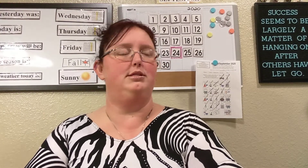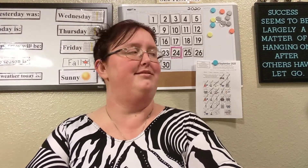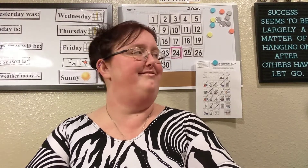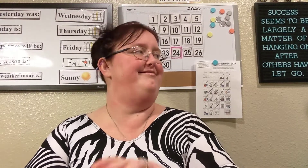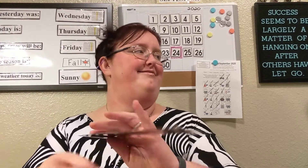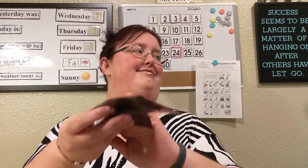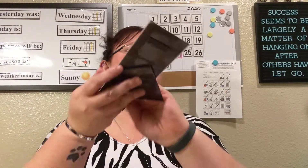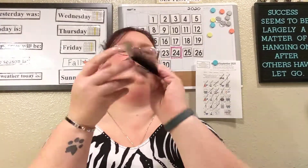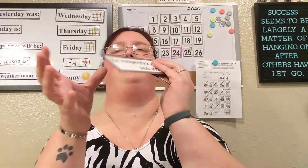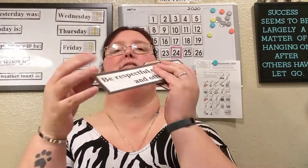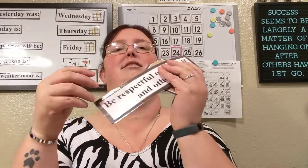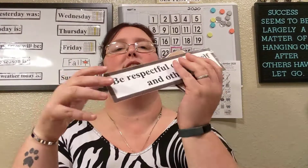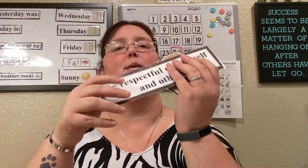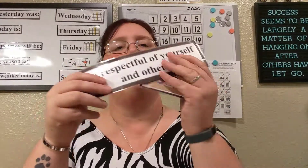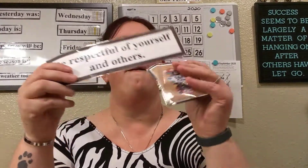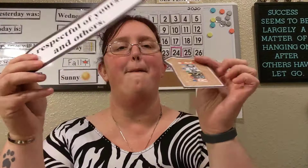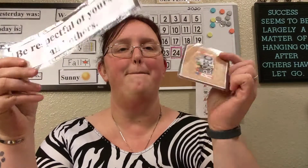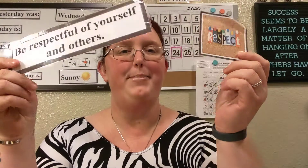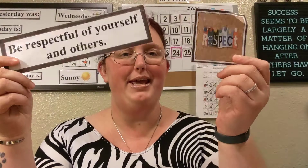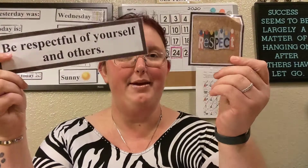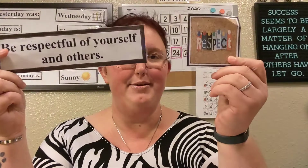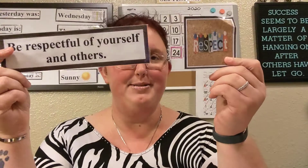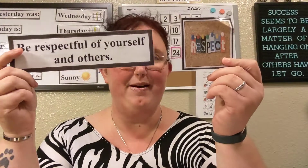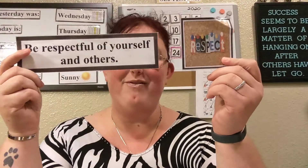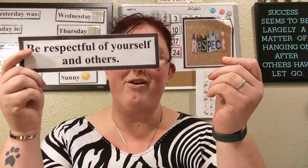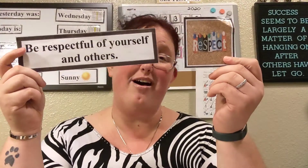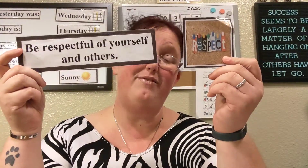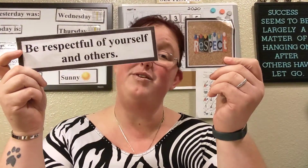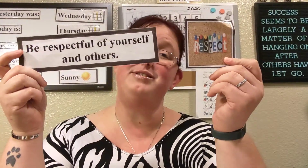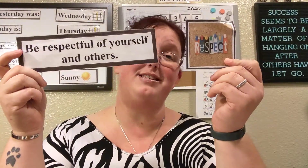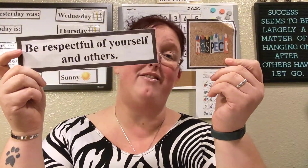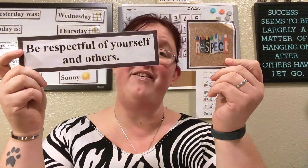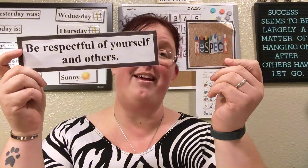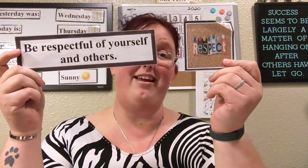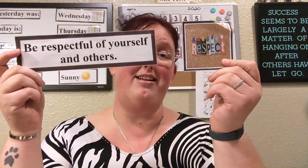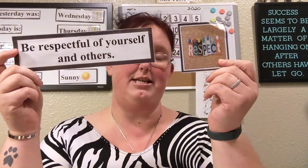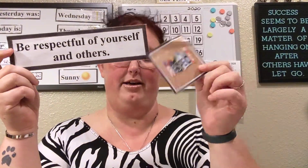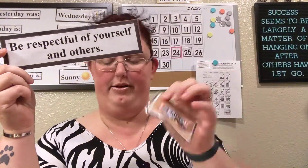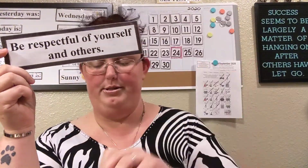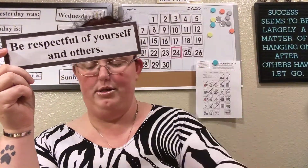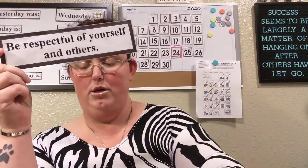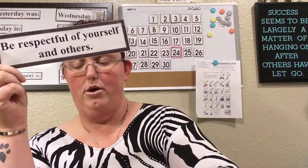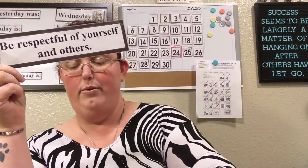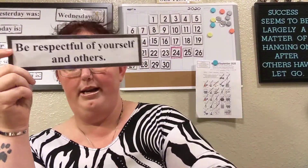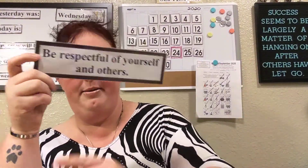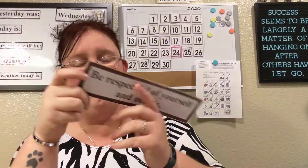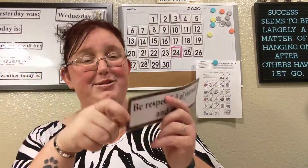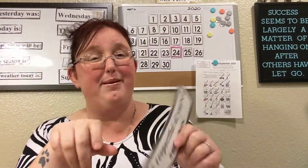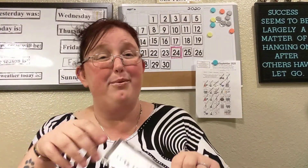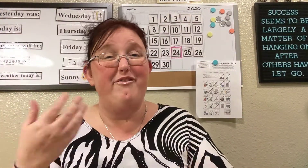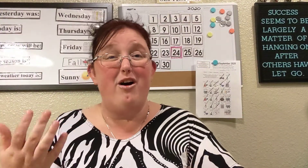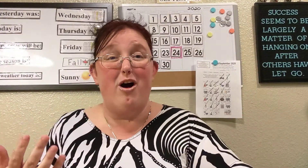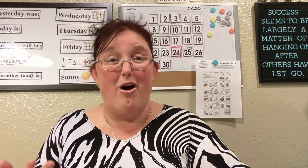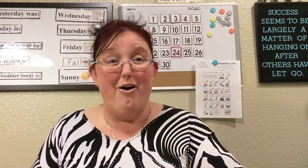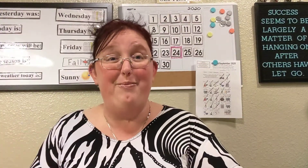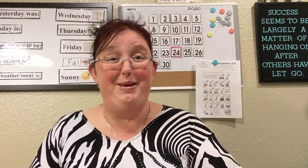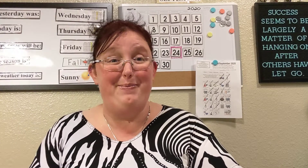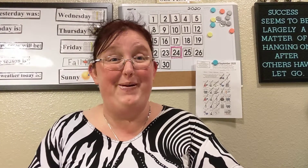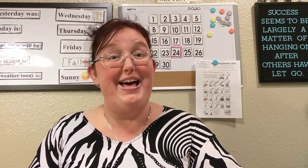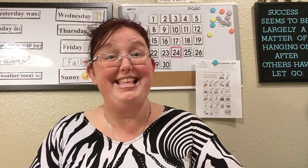be respectful of yourself and others we need to be respectful of all people and